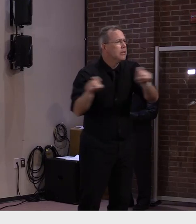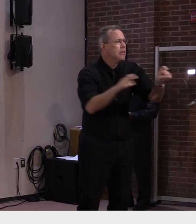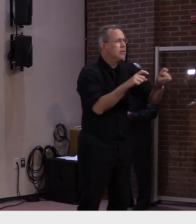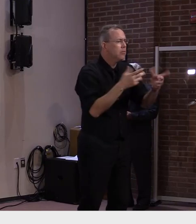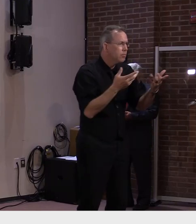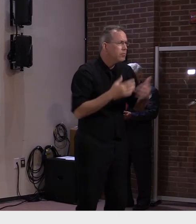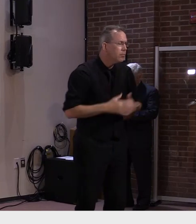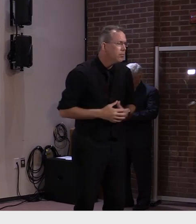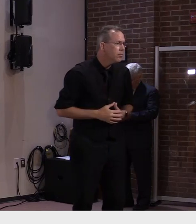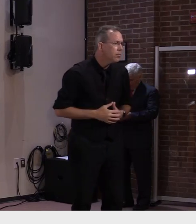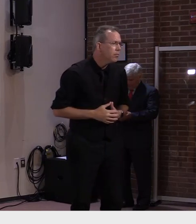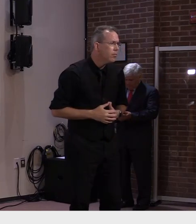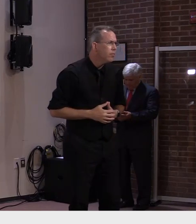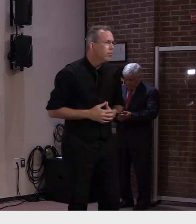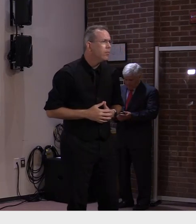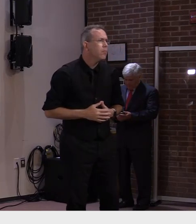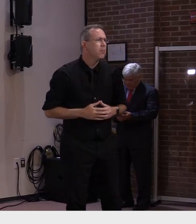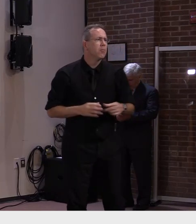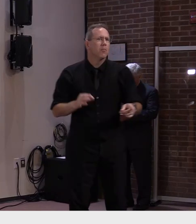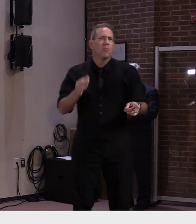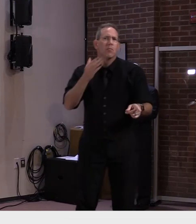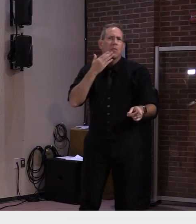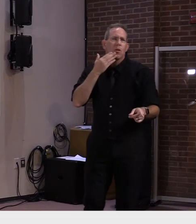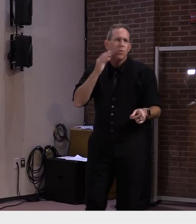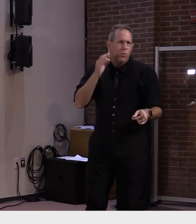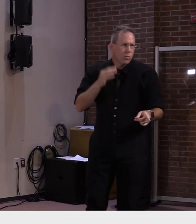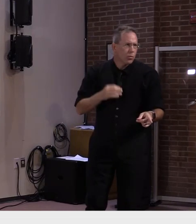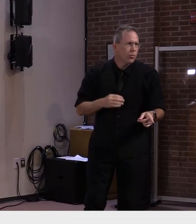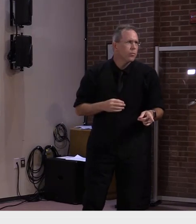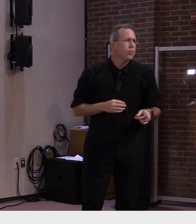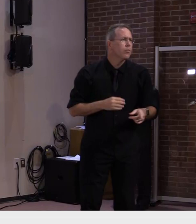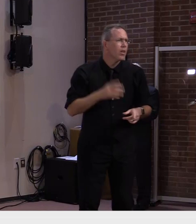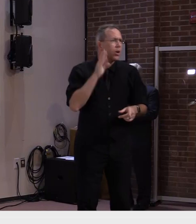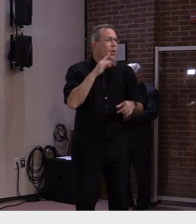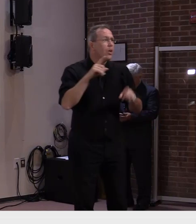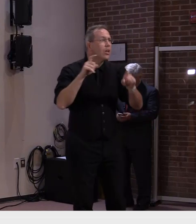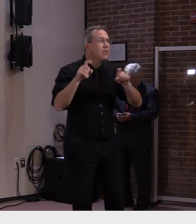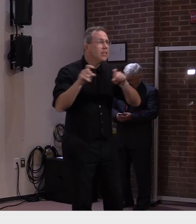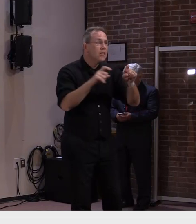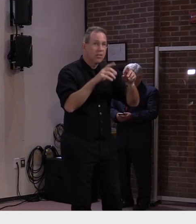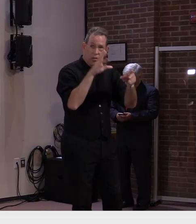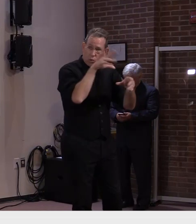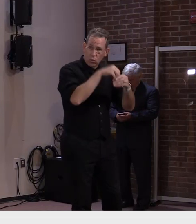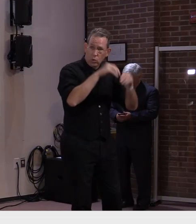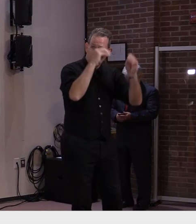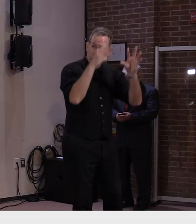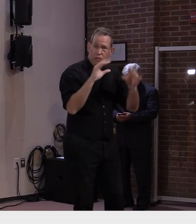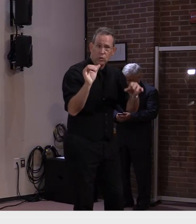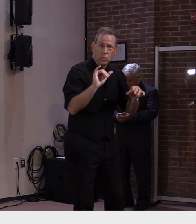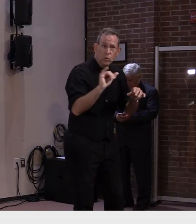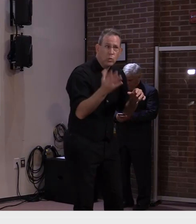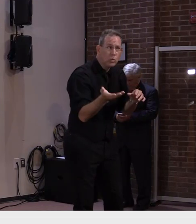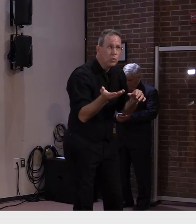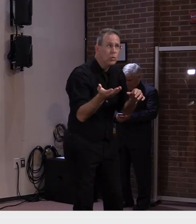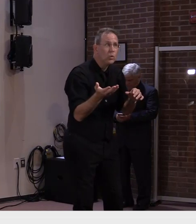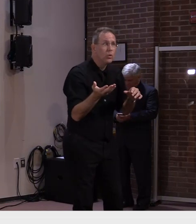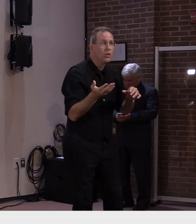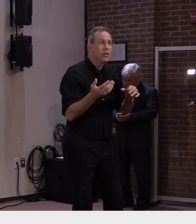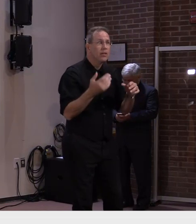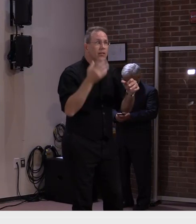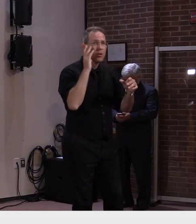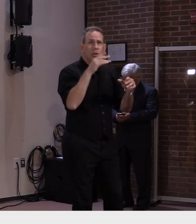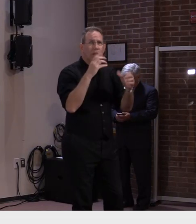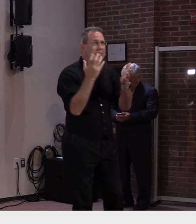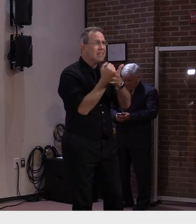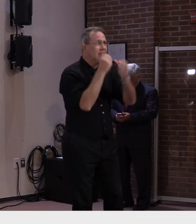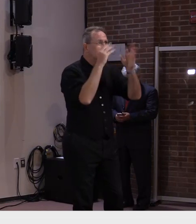Thanks. Thanks. I know when you first started the teacher surveillance, the initial week, you tried to do as much of the state as you possibly